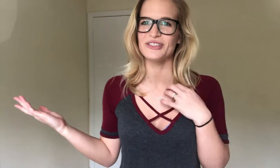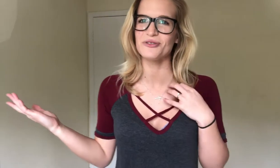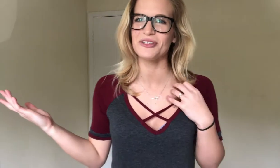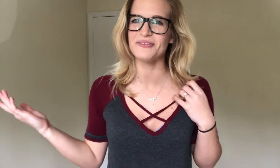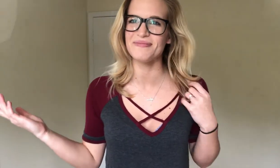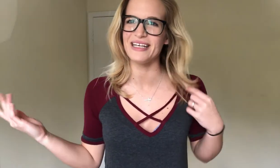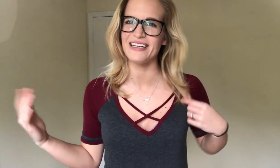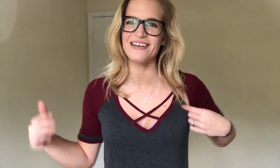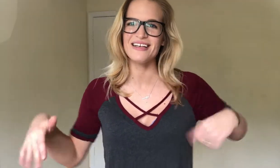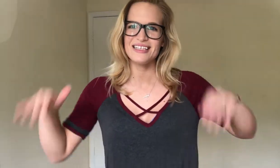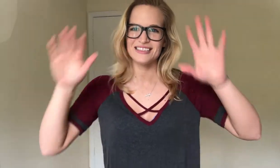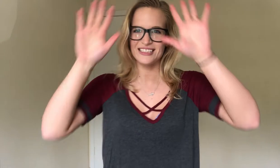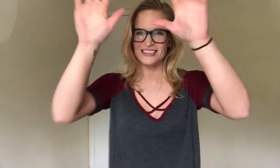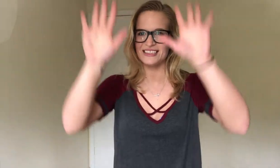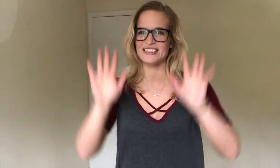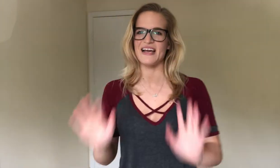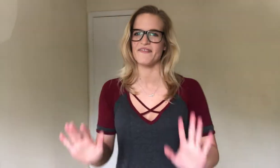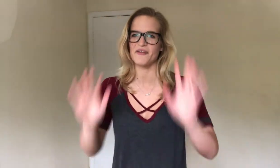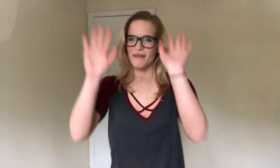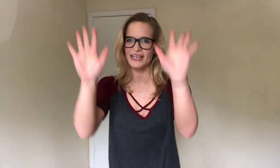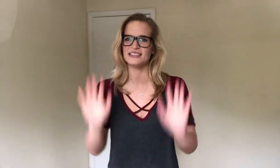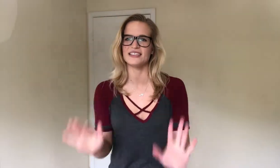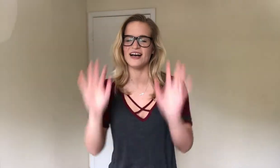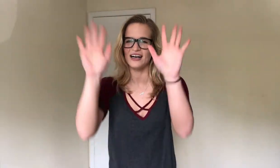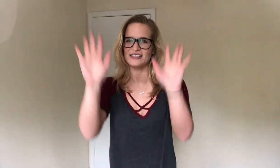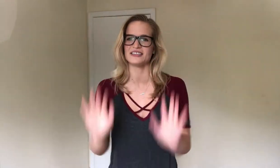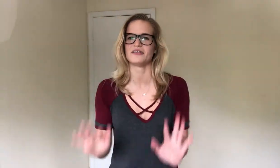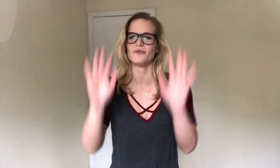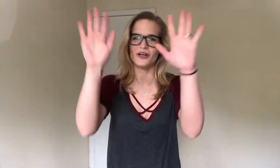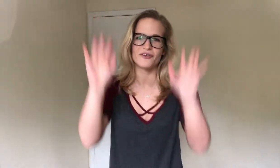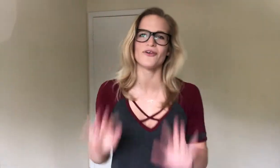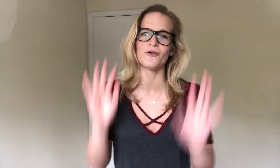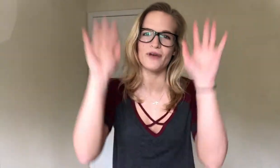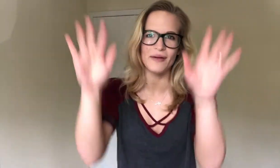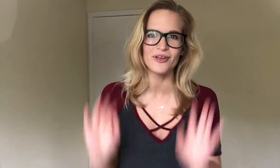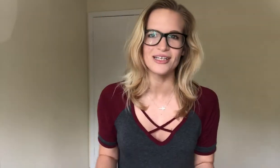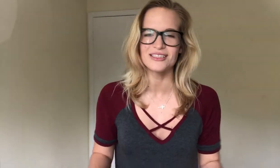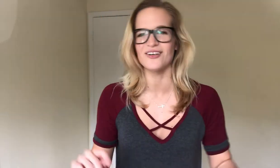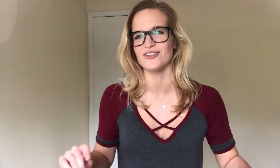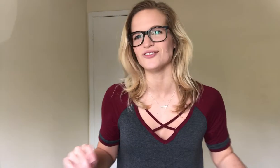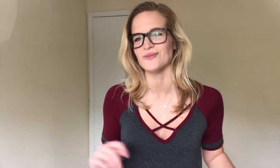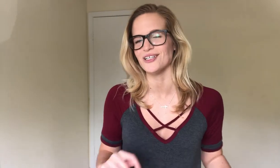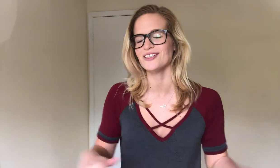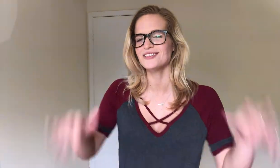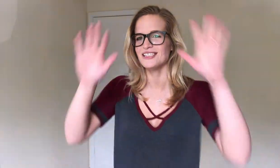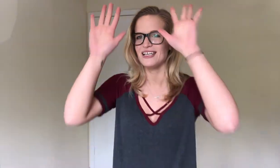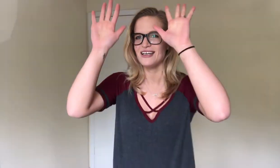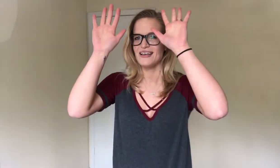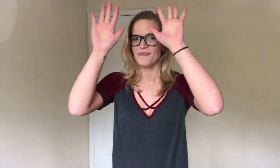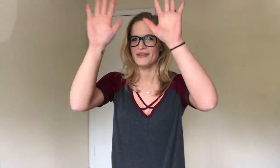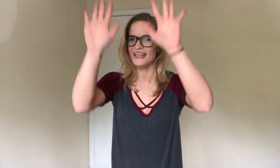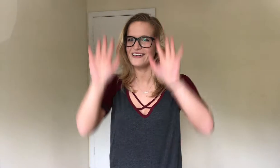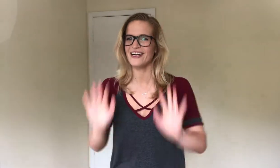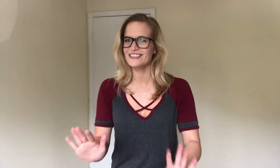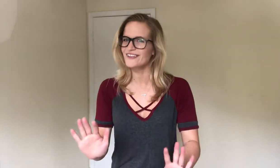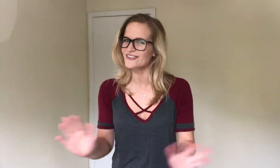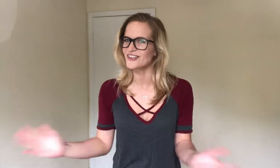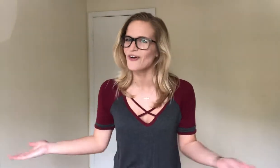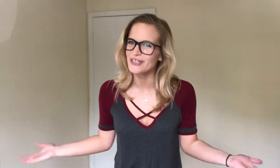dual meaning. So this is a sign for amazing, awesome, wonderful, fabulous, all those words. But then your hands are also going